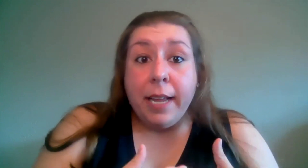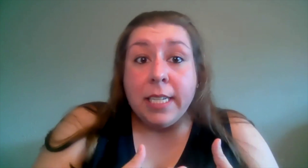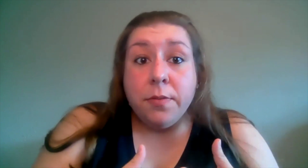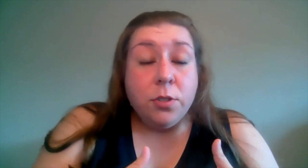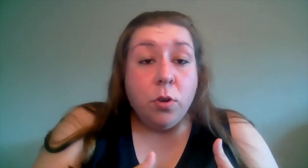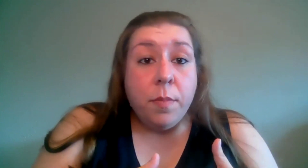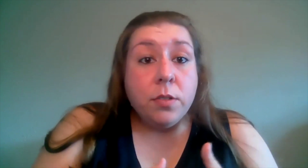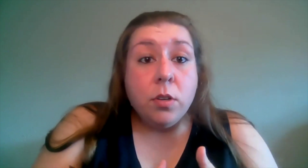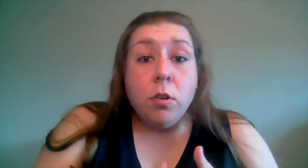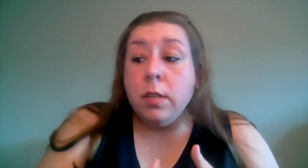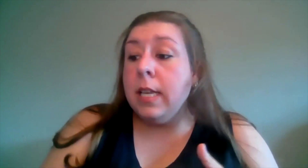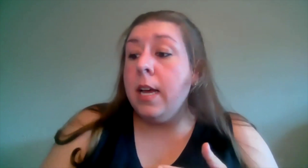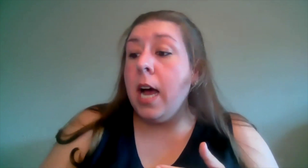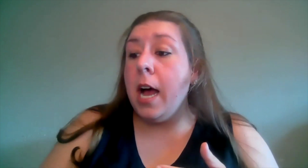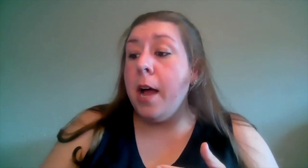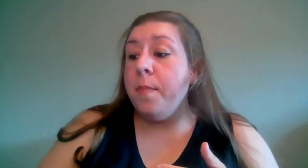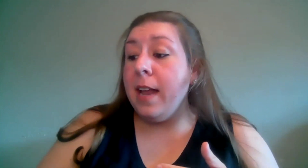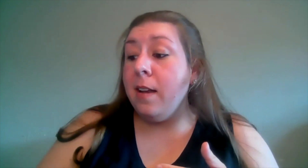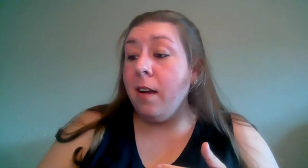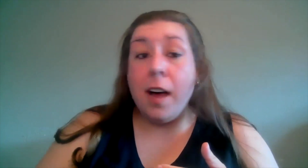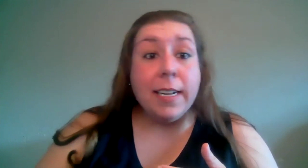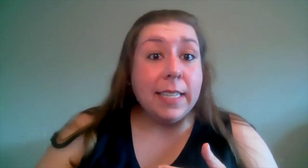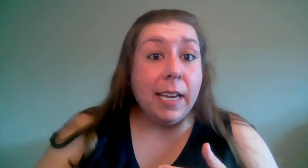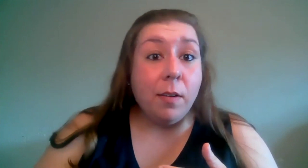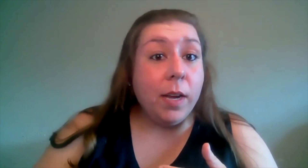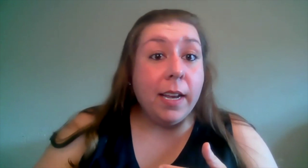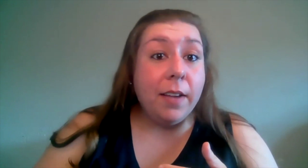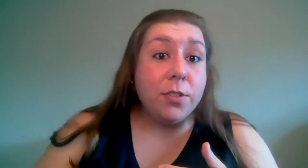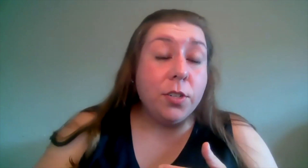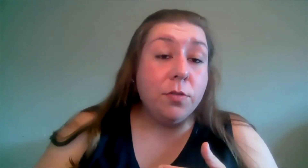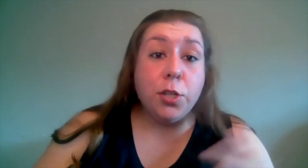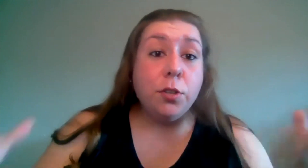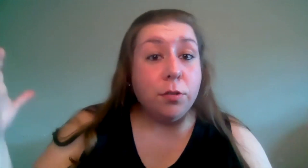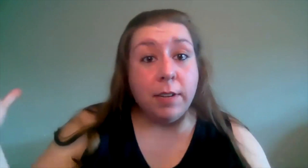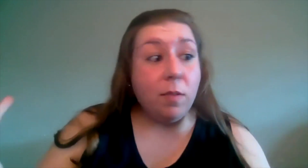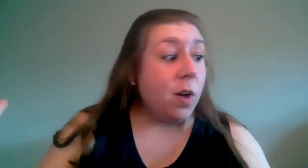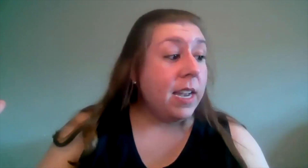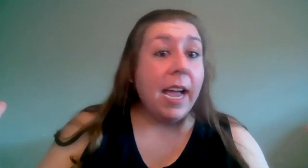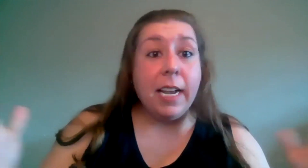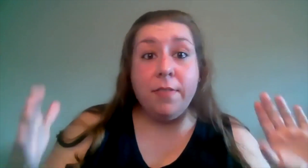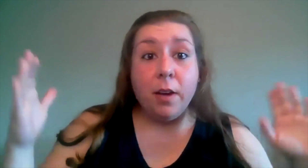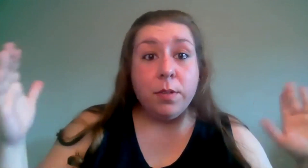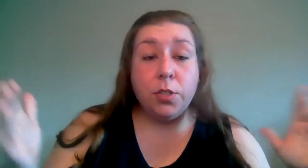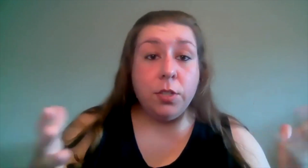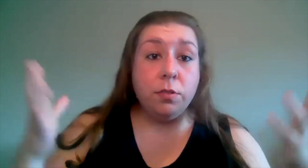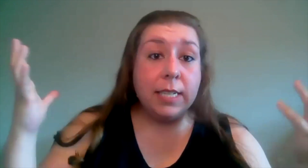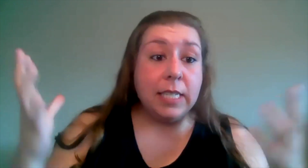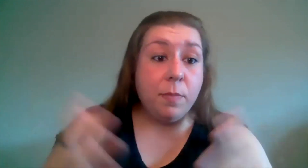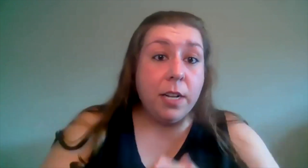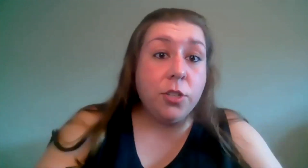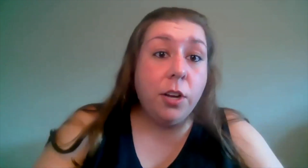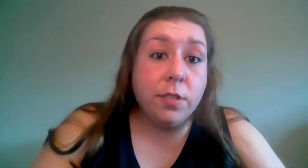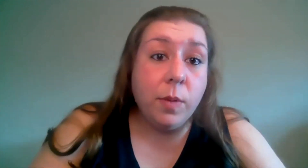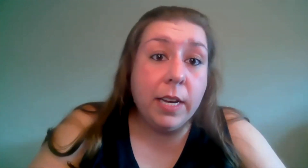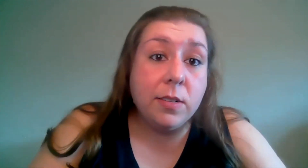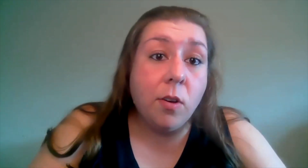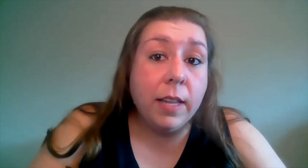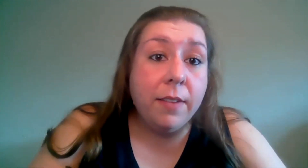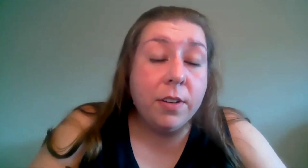place for short musicals um and honestly we could even do two in one night if there was two 60 minute shows we could totally even